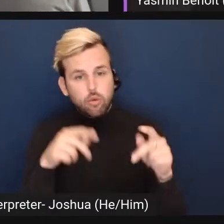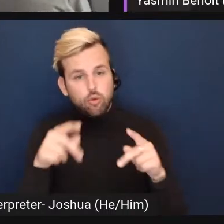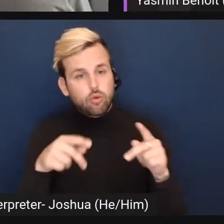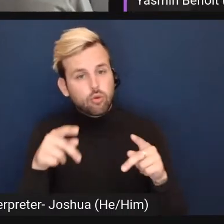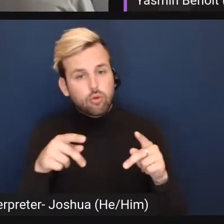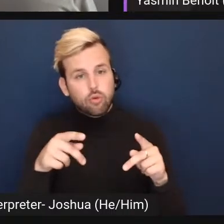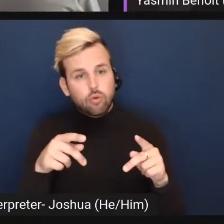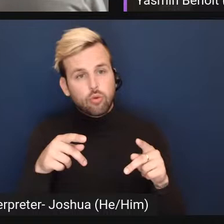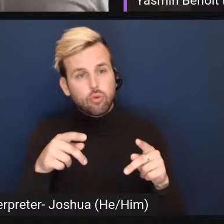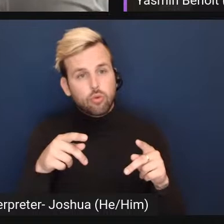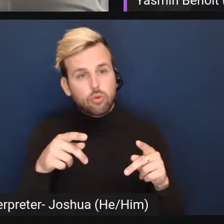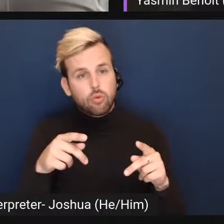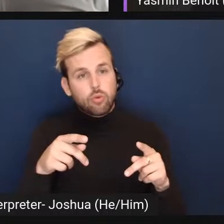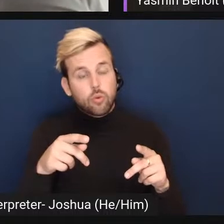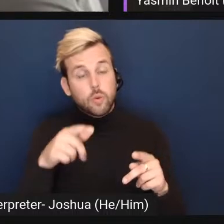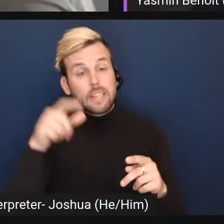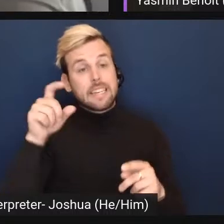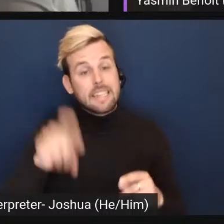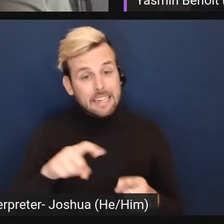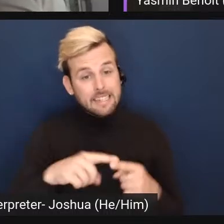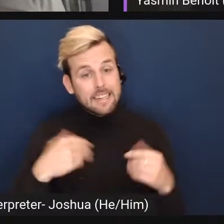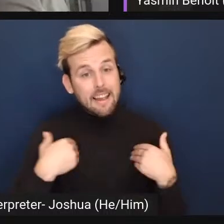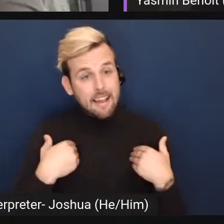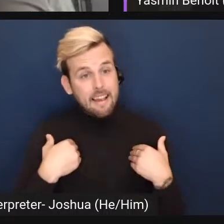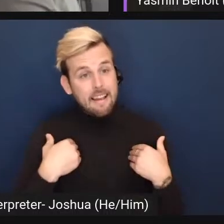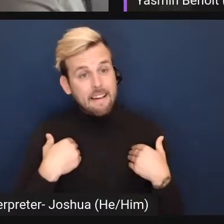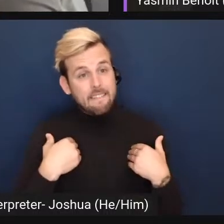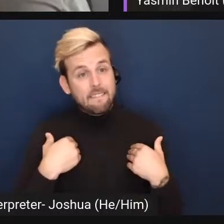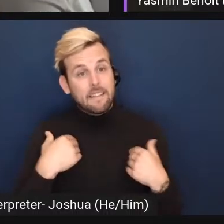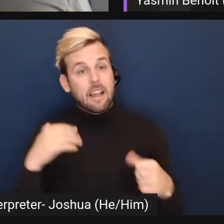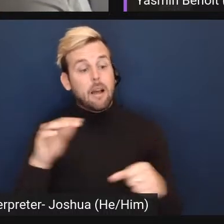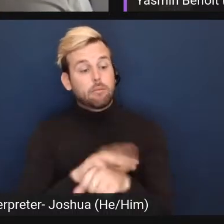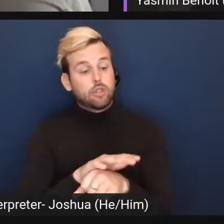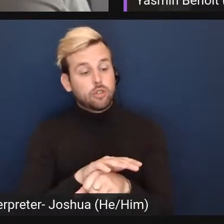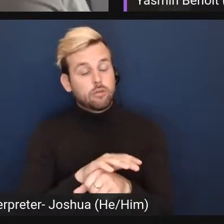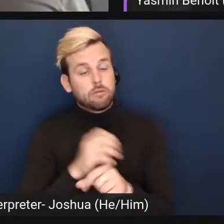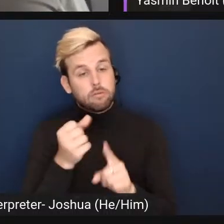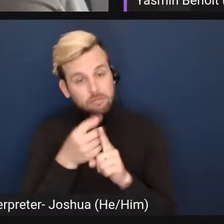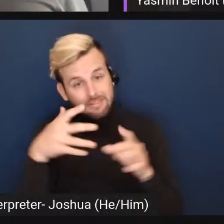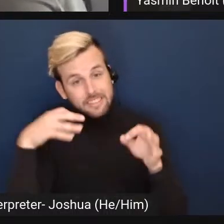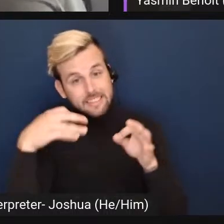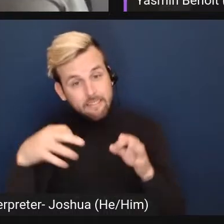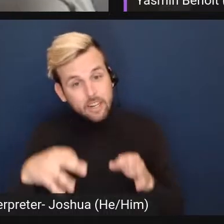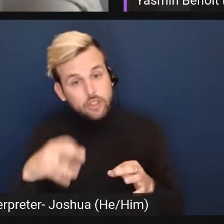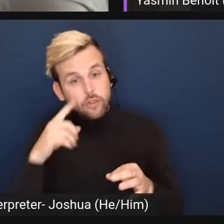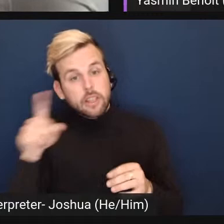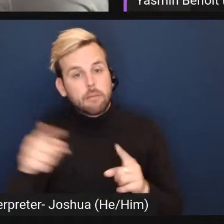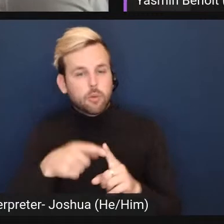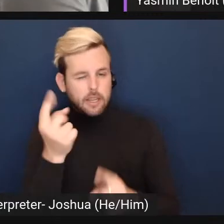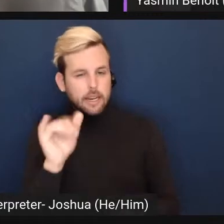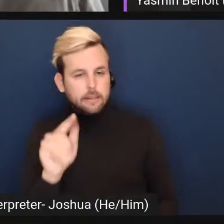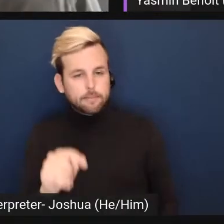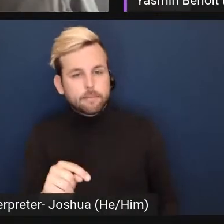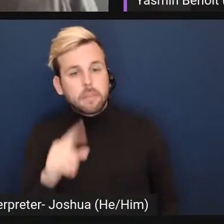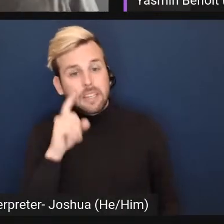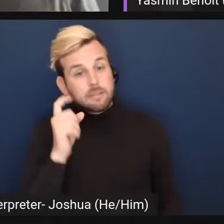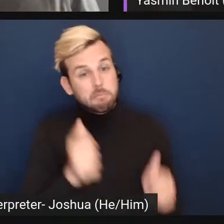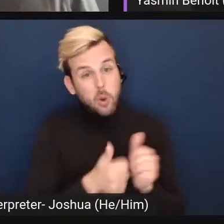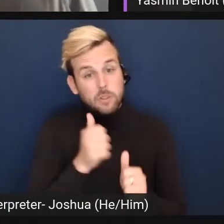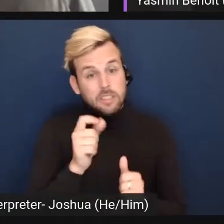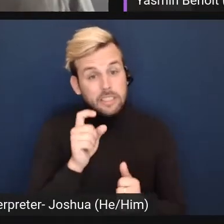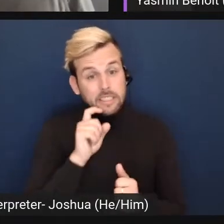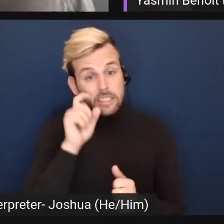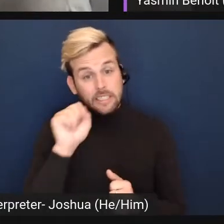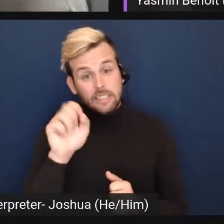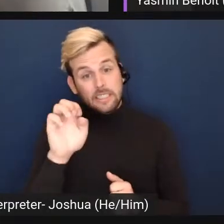who need to have an absolute definition in order for them to get it. most sexual